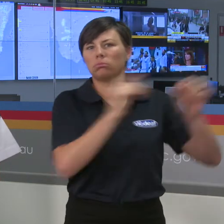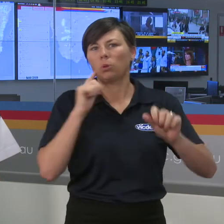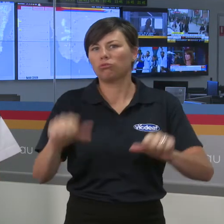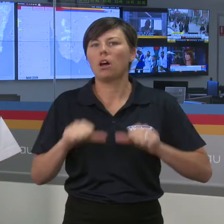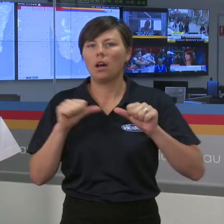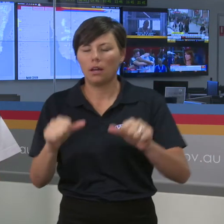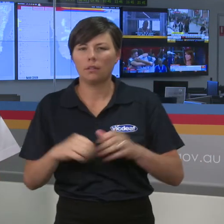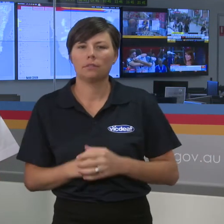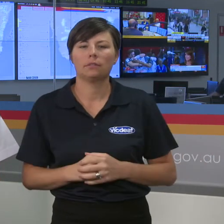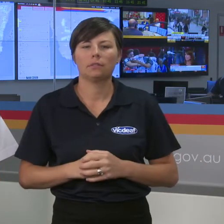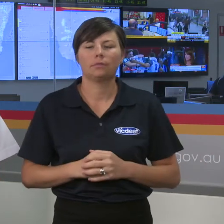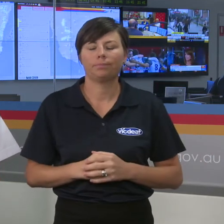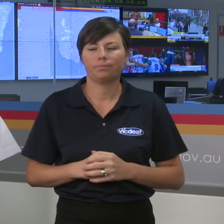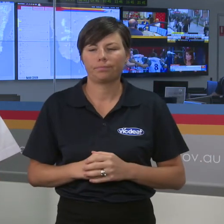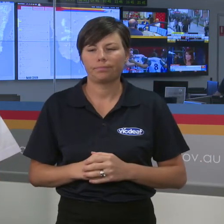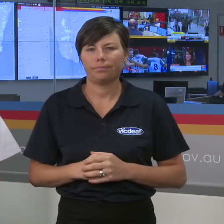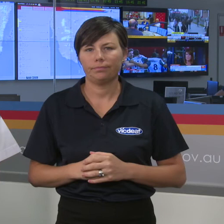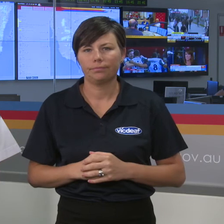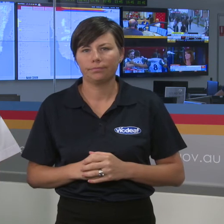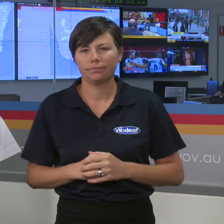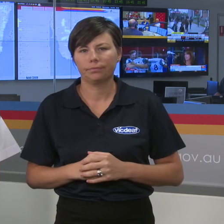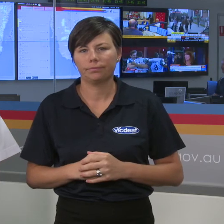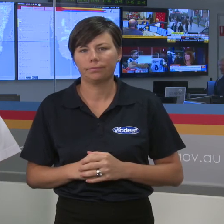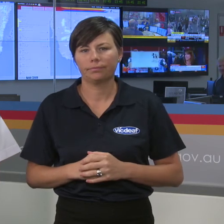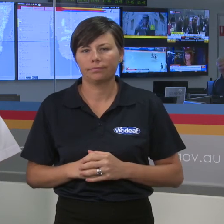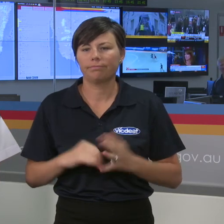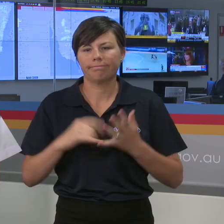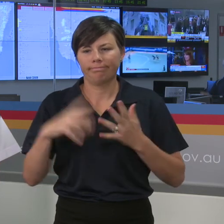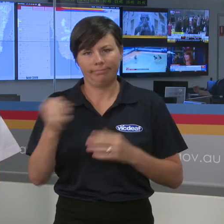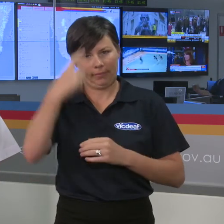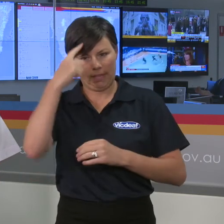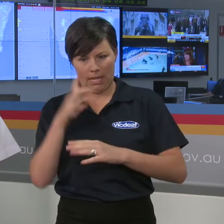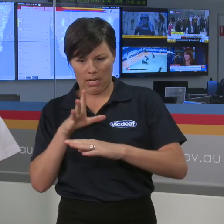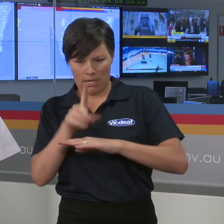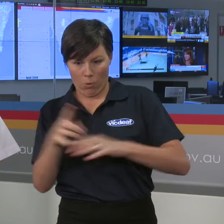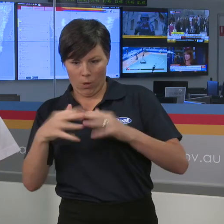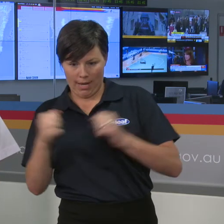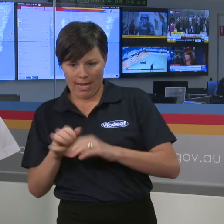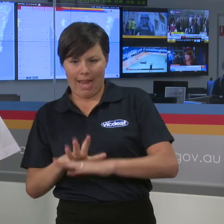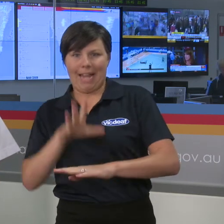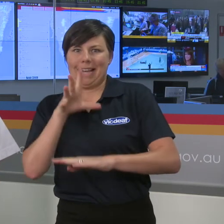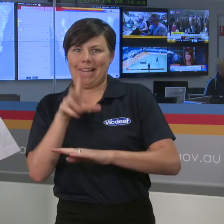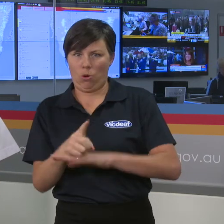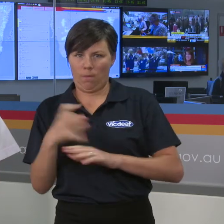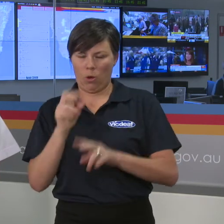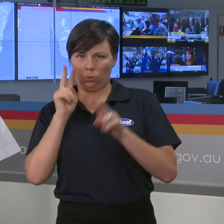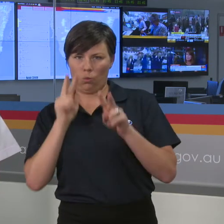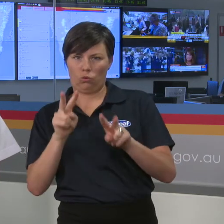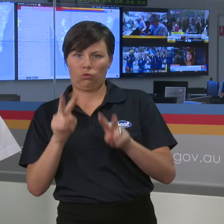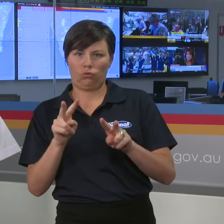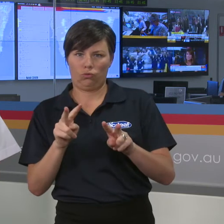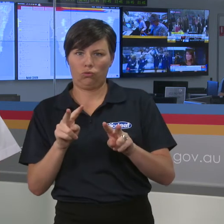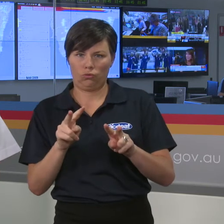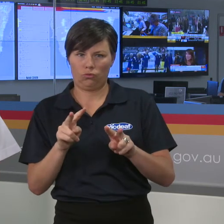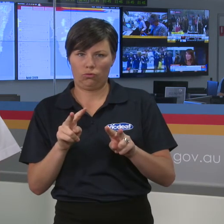and certainly the focus is without a doubt focused on next weekend and early the week of the